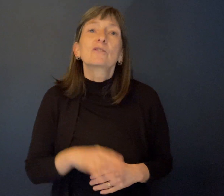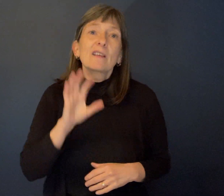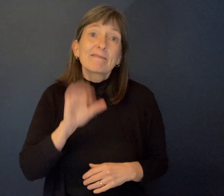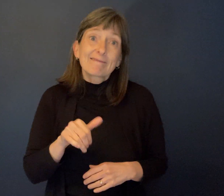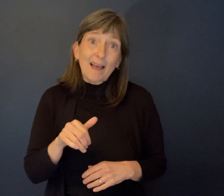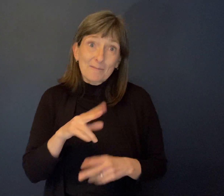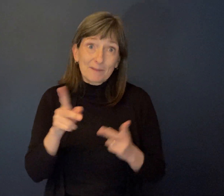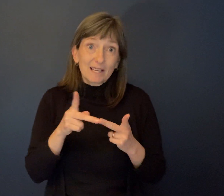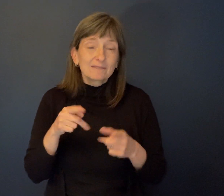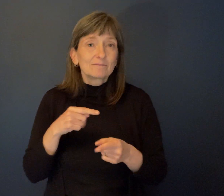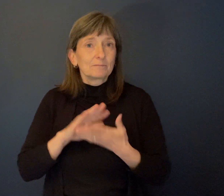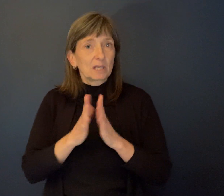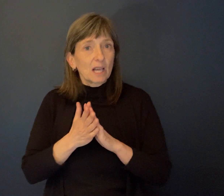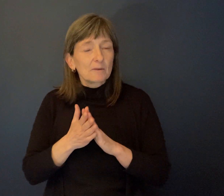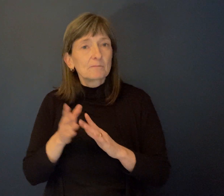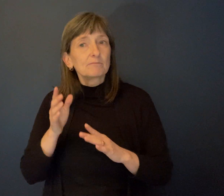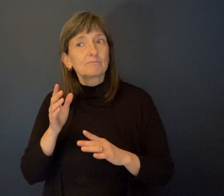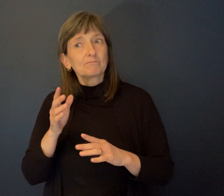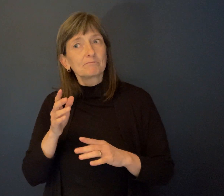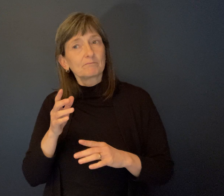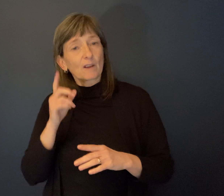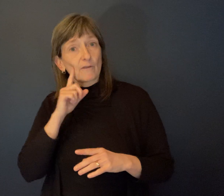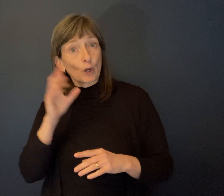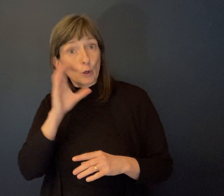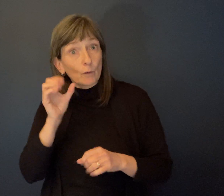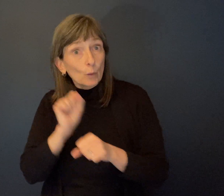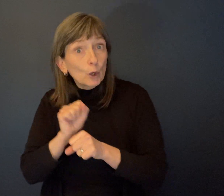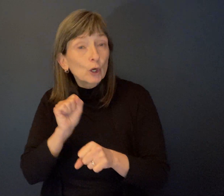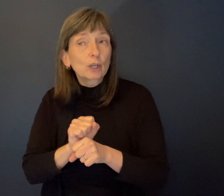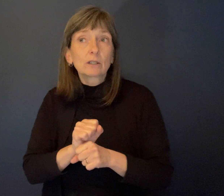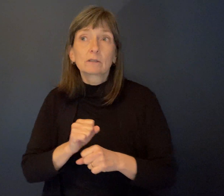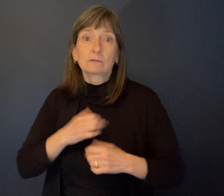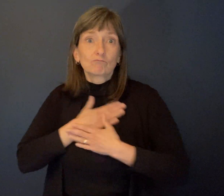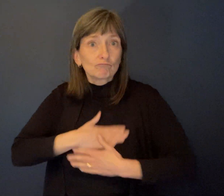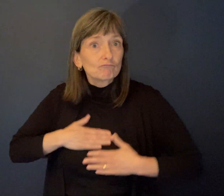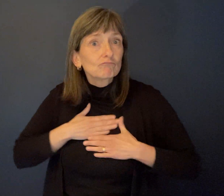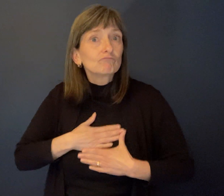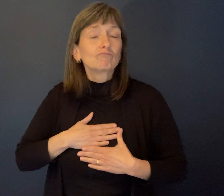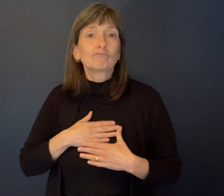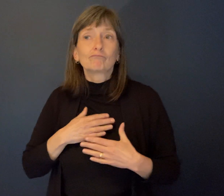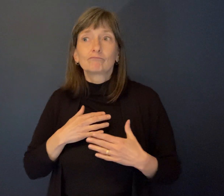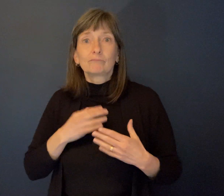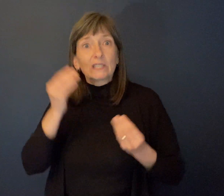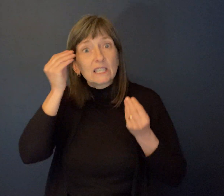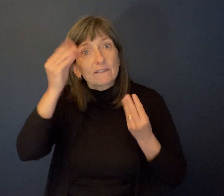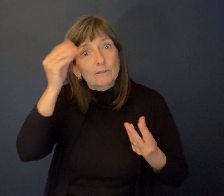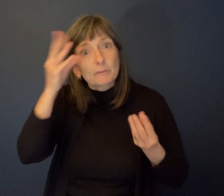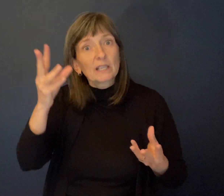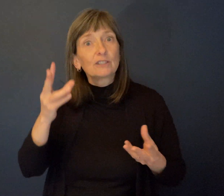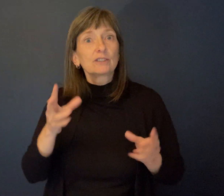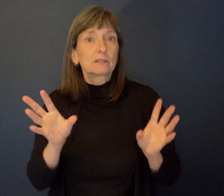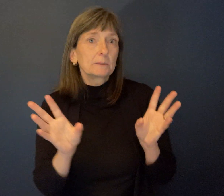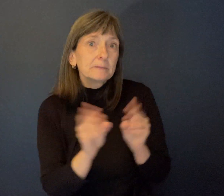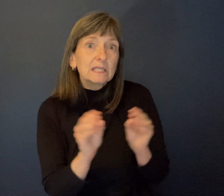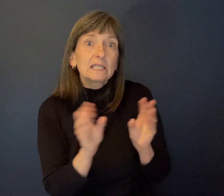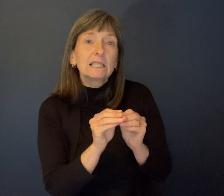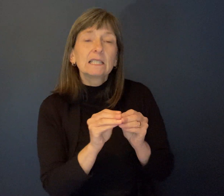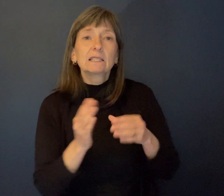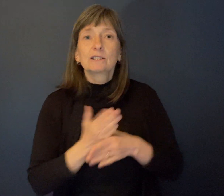employment, of recreation, of resources, of people coming together to hold meetings, to share stories, funny